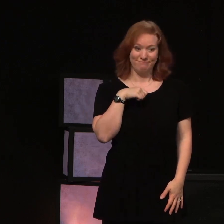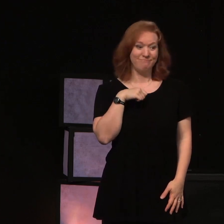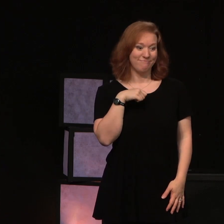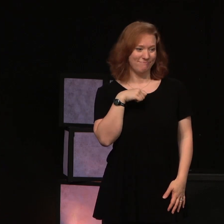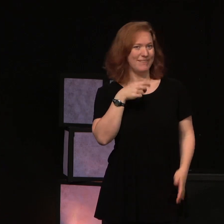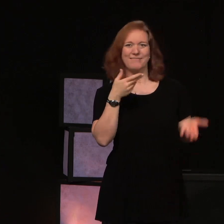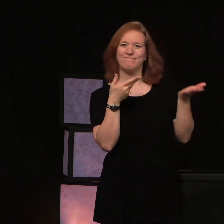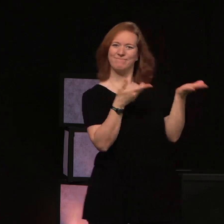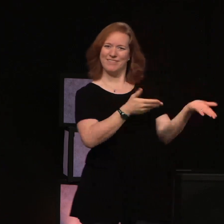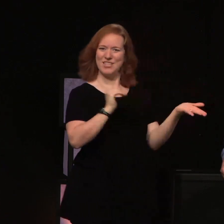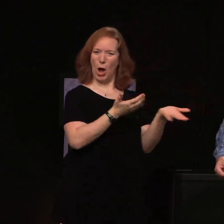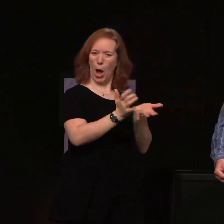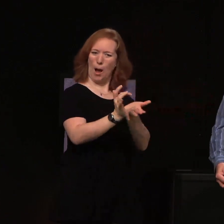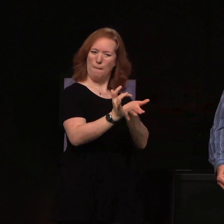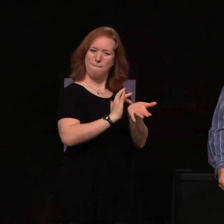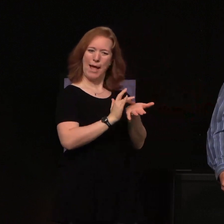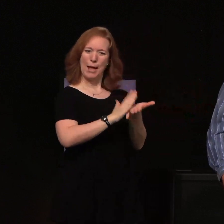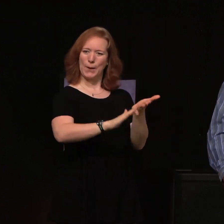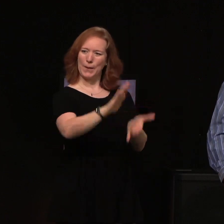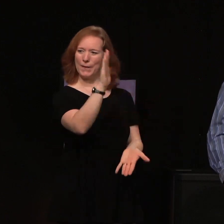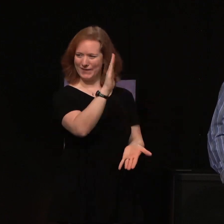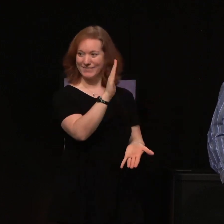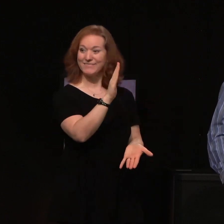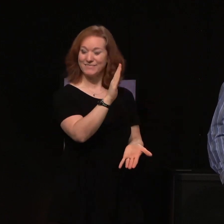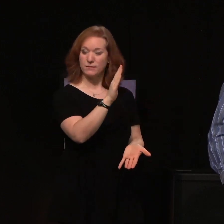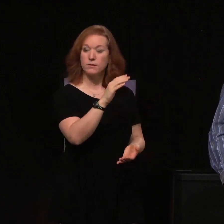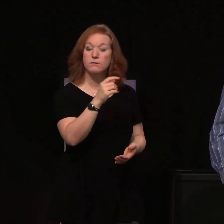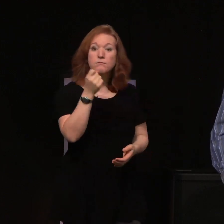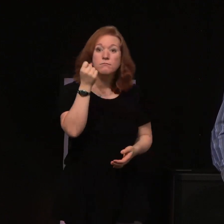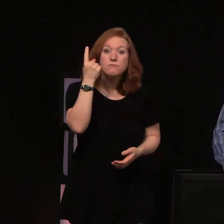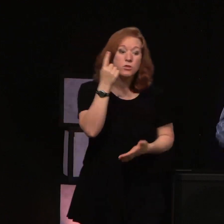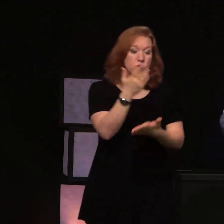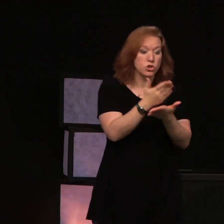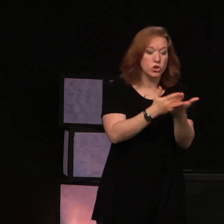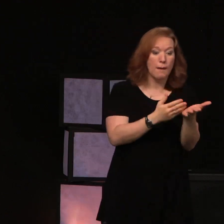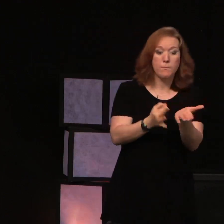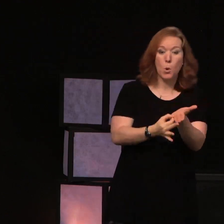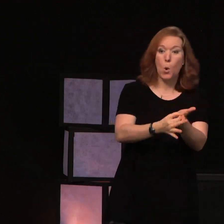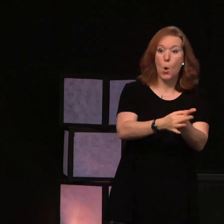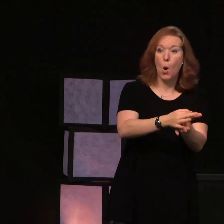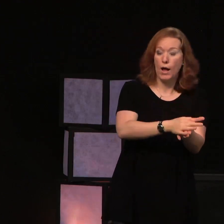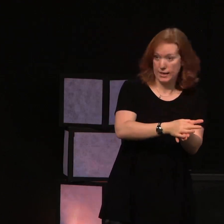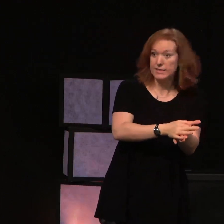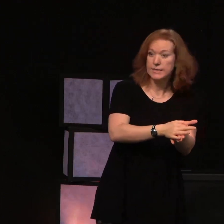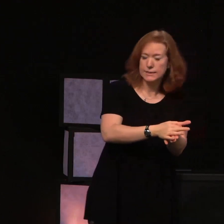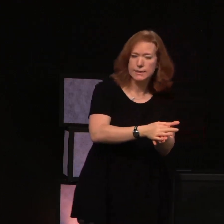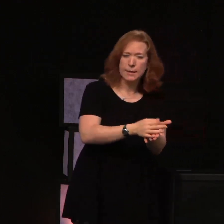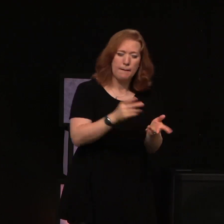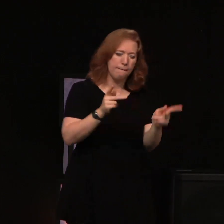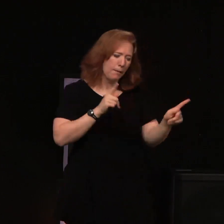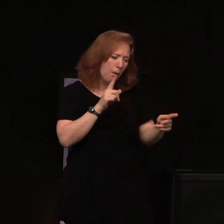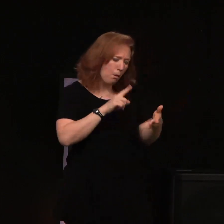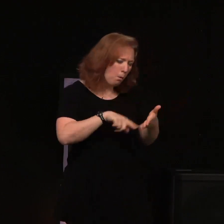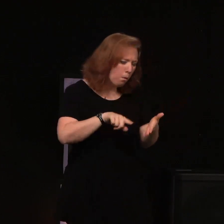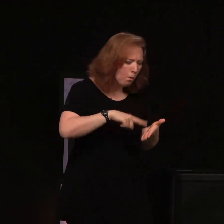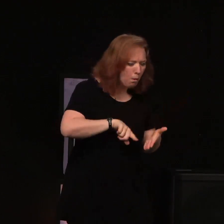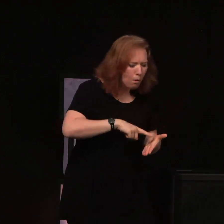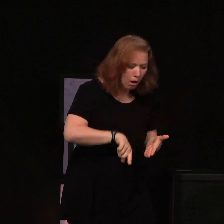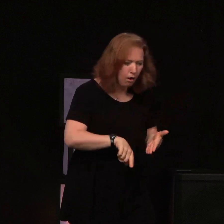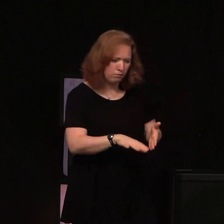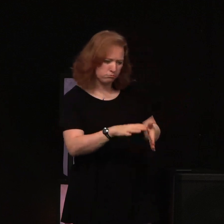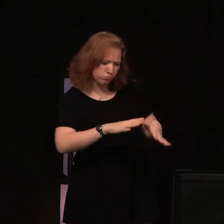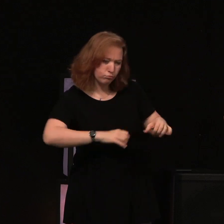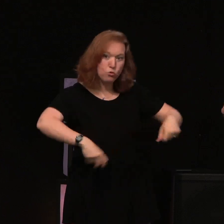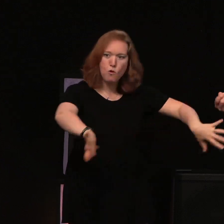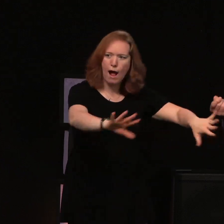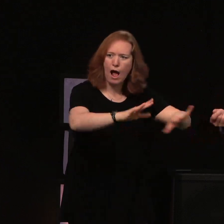In fact, there have been coins that have been recovered. Archaeologists have gone in and found some coins that